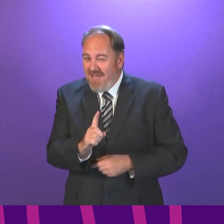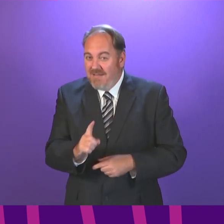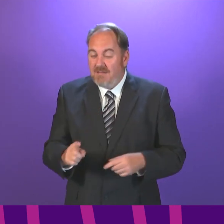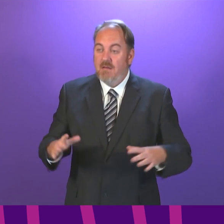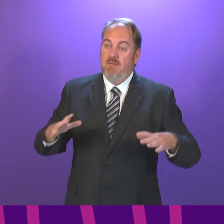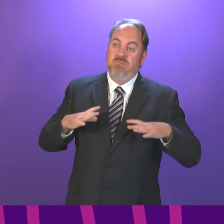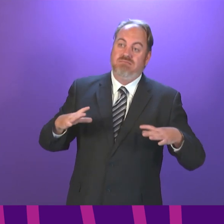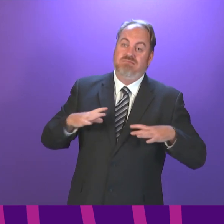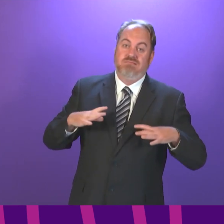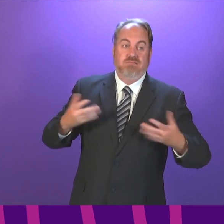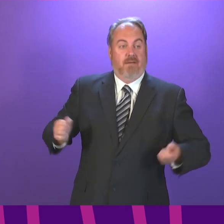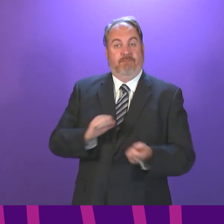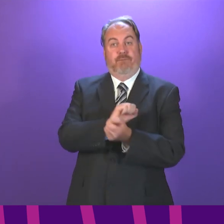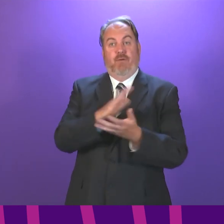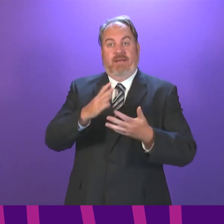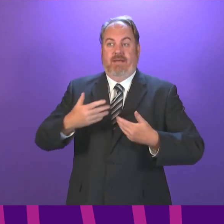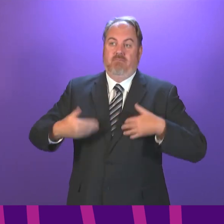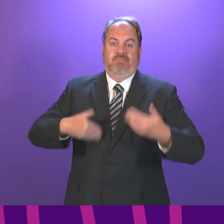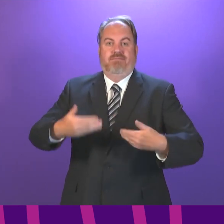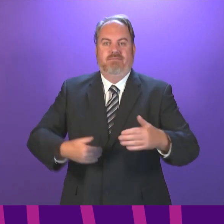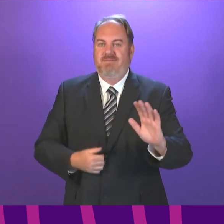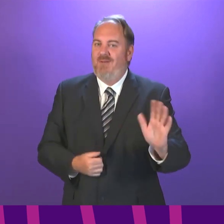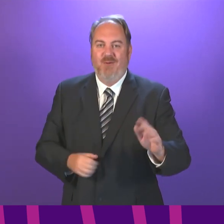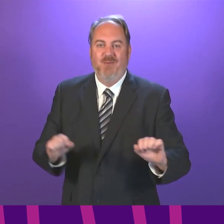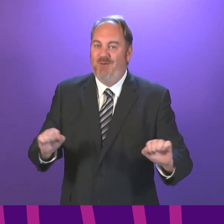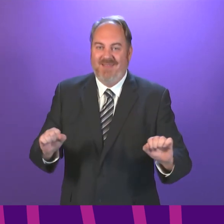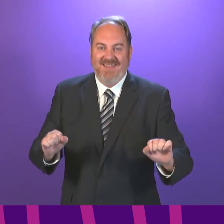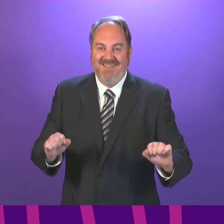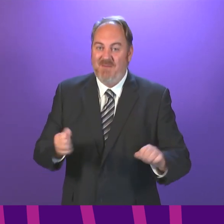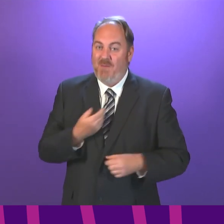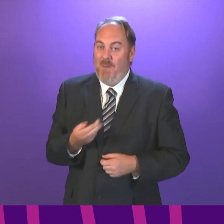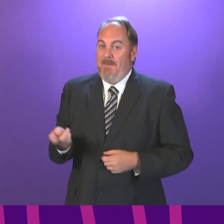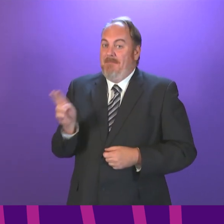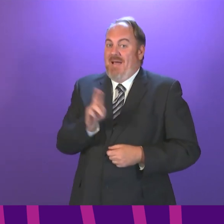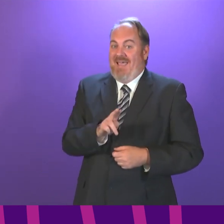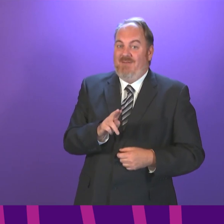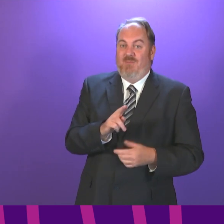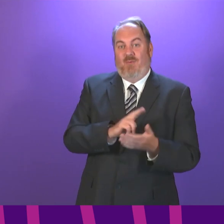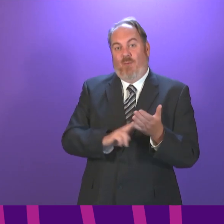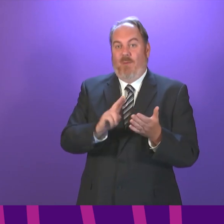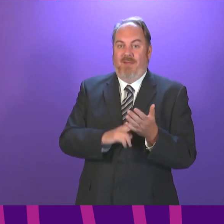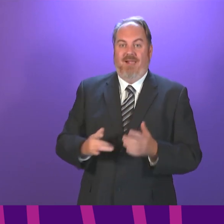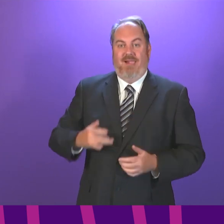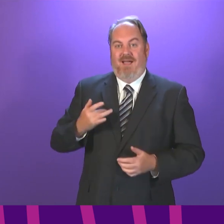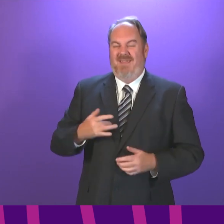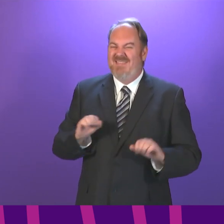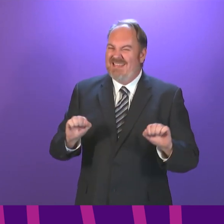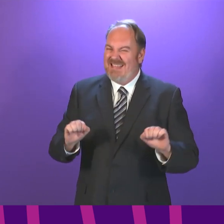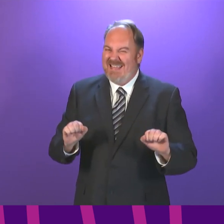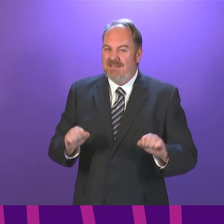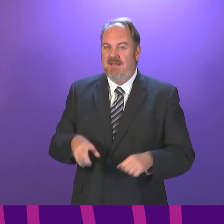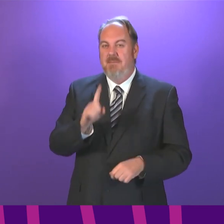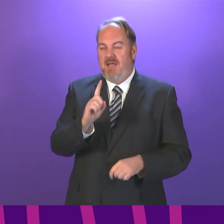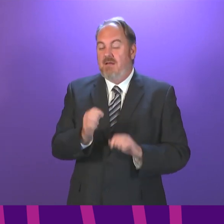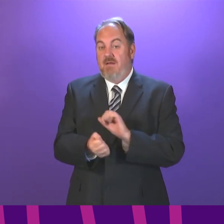end of the pandemic or a return to life exactly as we knew it before COVID struck. Declaring freedom